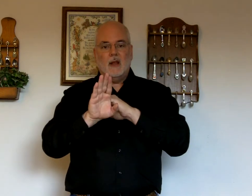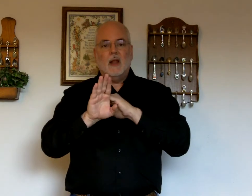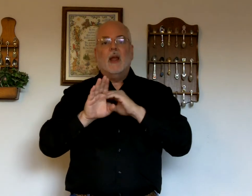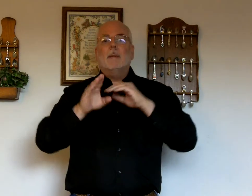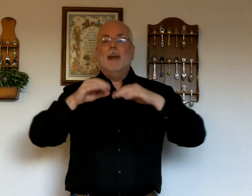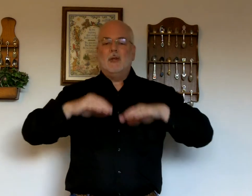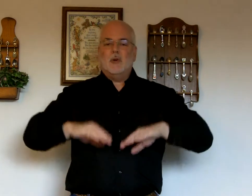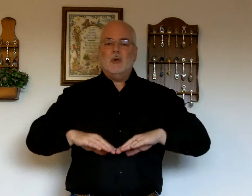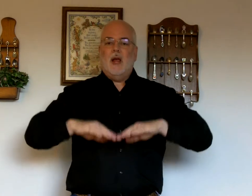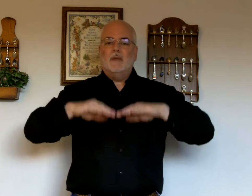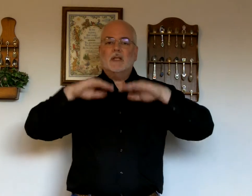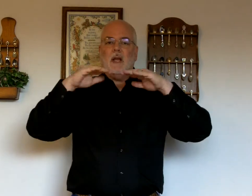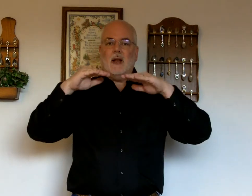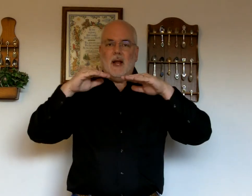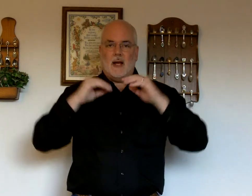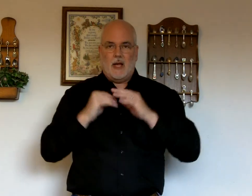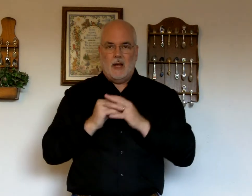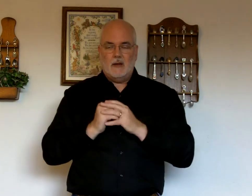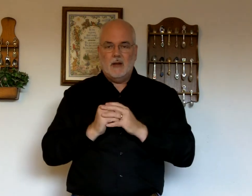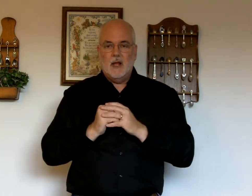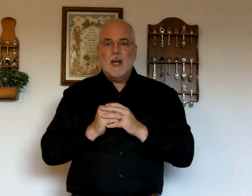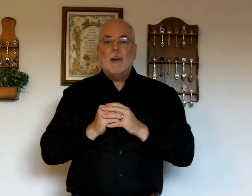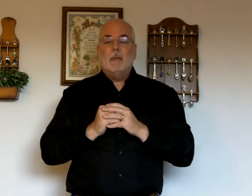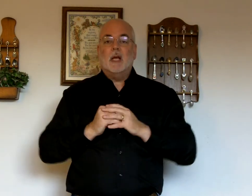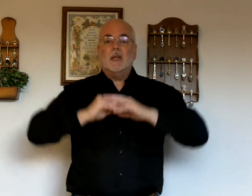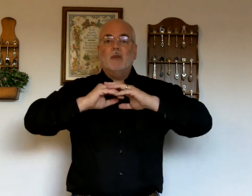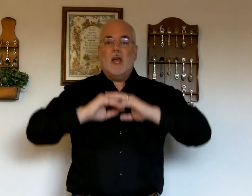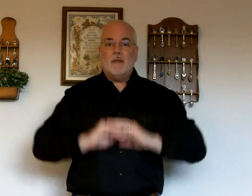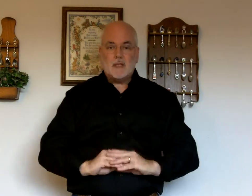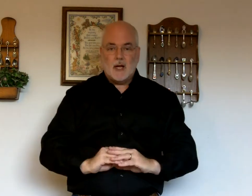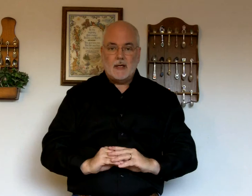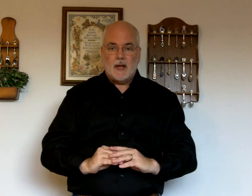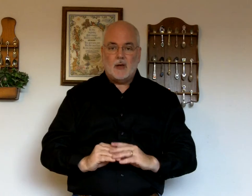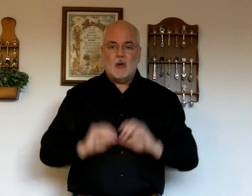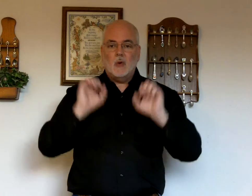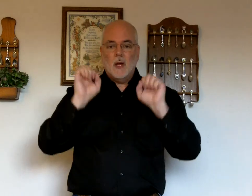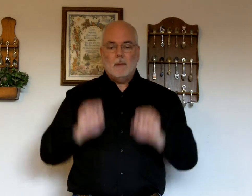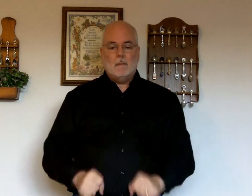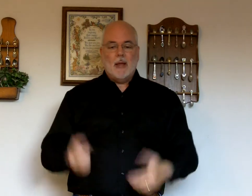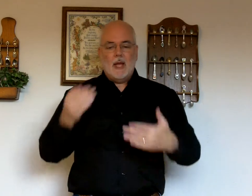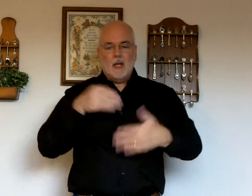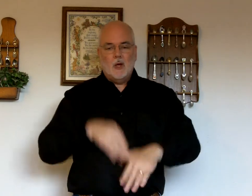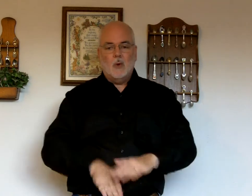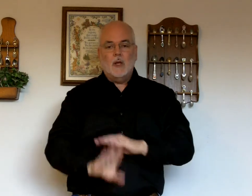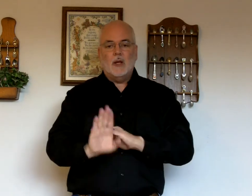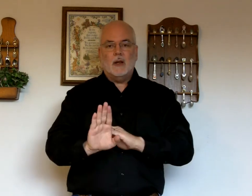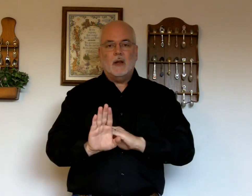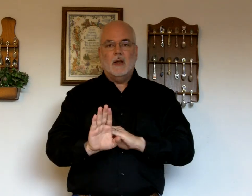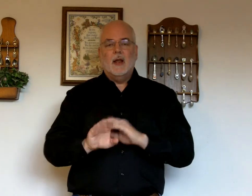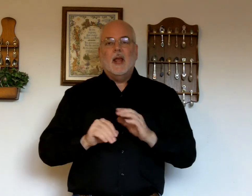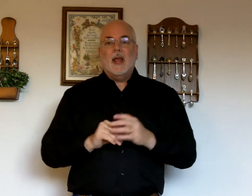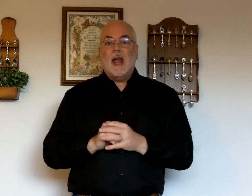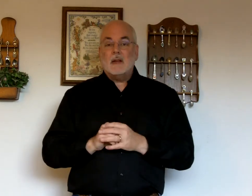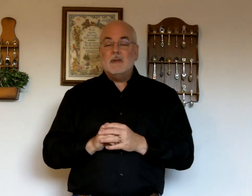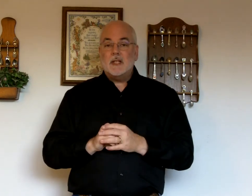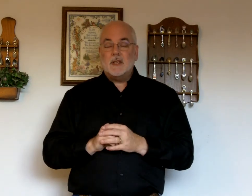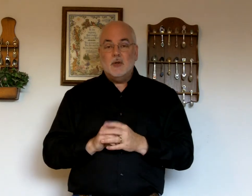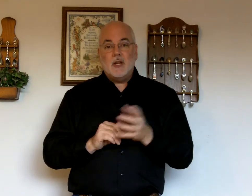make sure you have the sign high. Because if you have the sign down low, may go in. You just